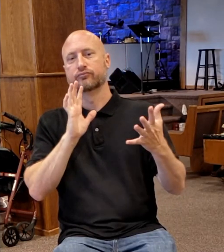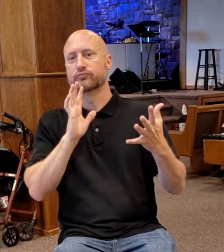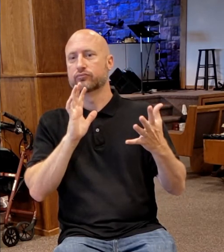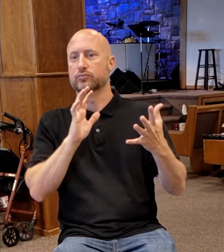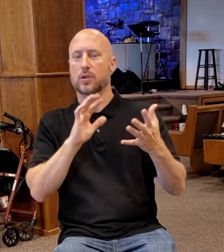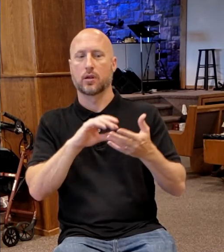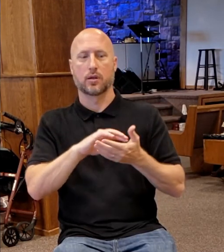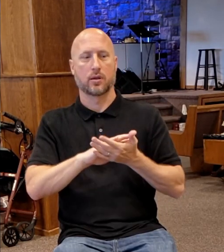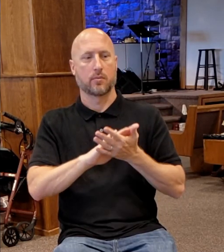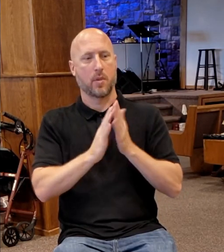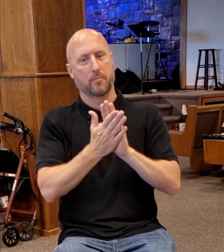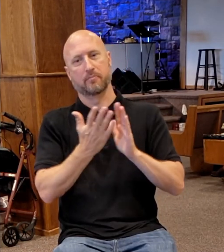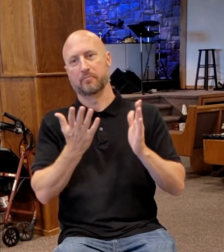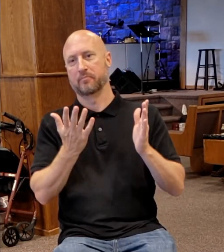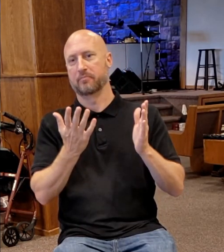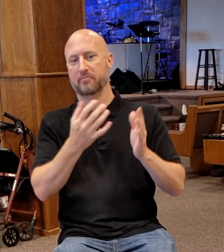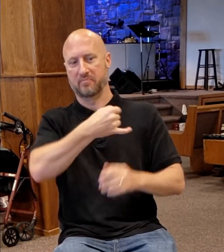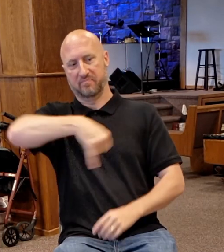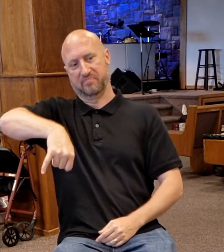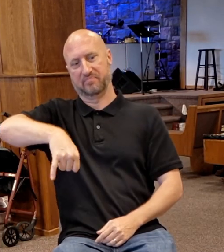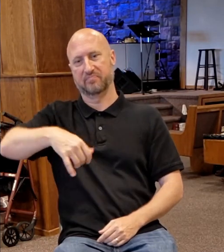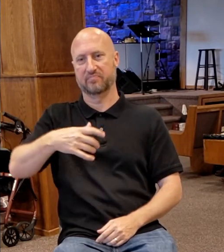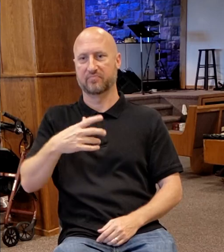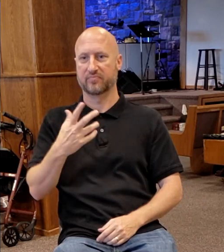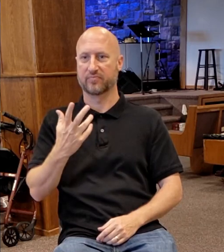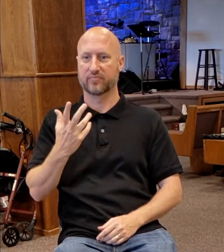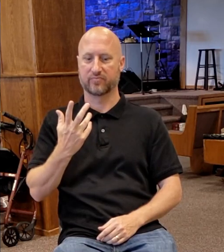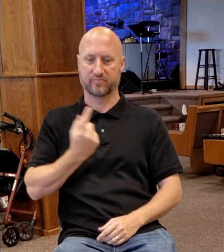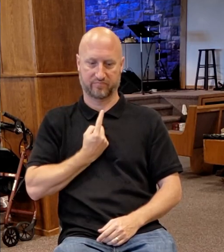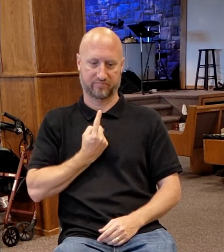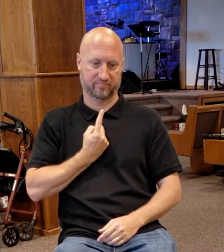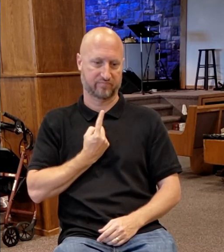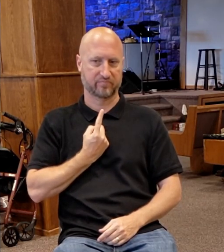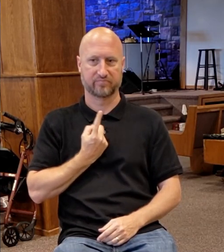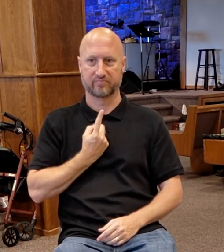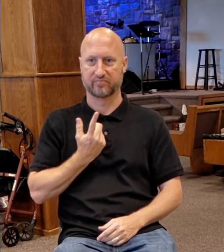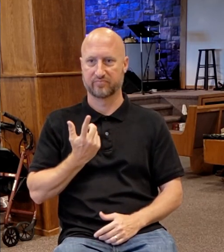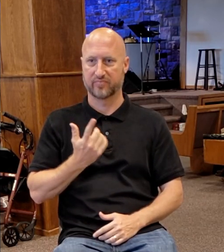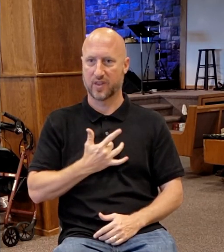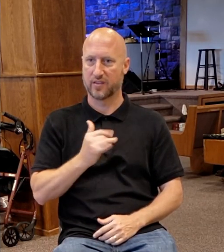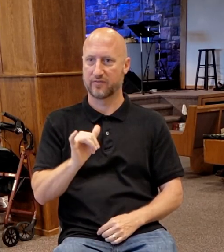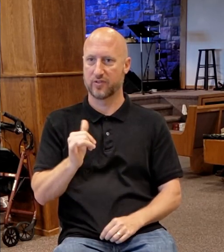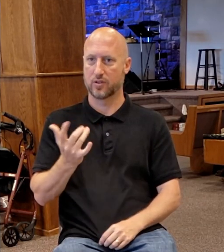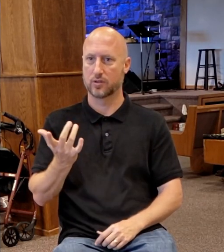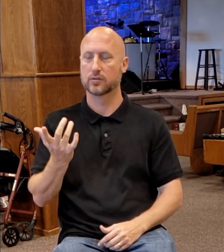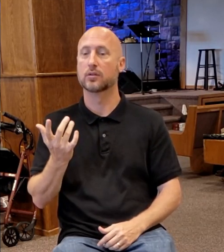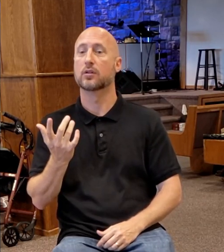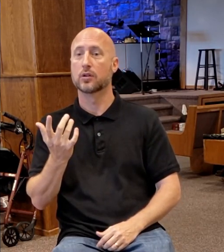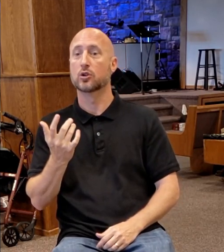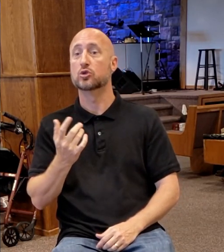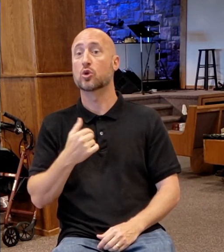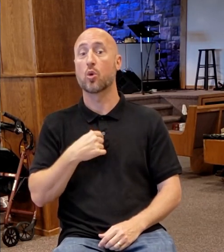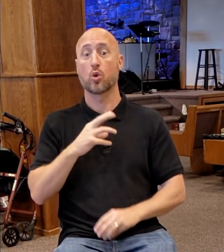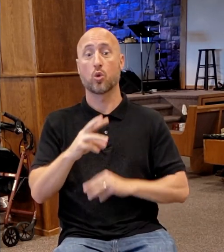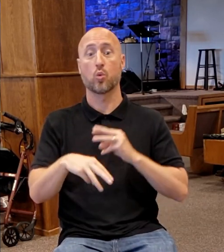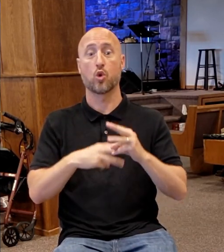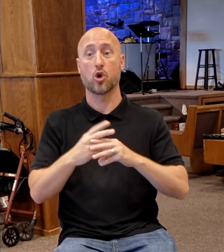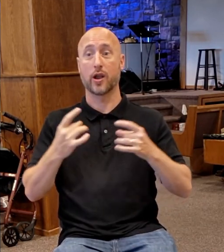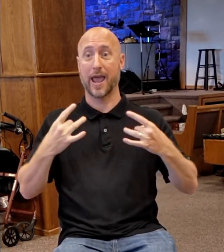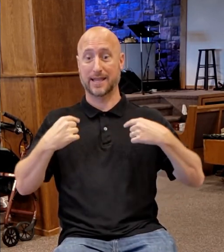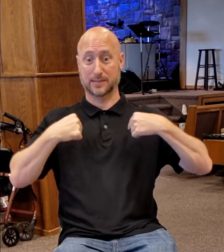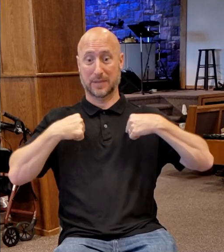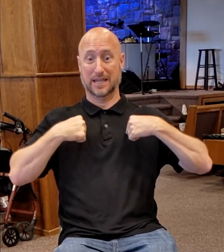Well, our older brother didn't have that philosophy. He says, the world hates me because I